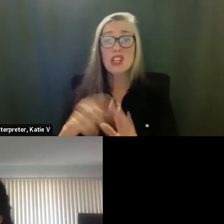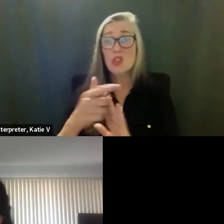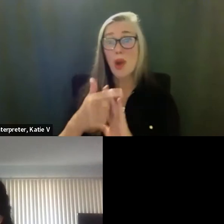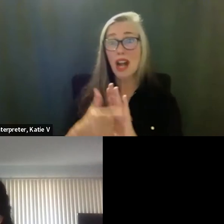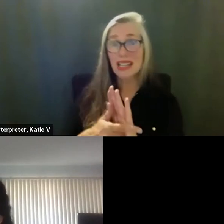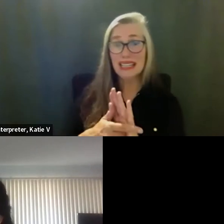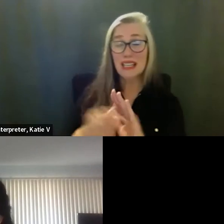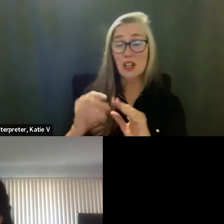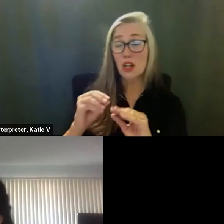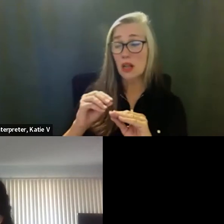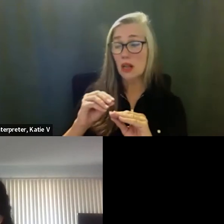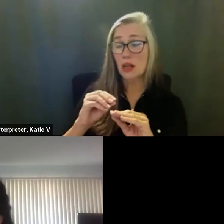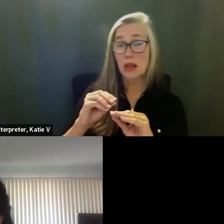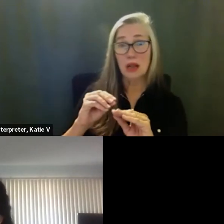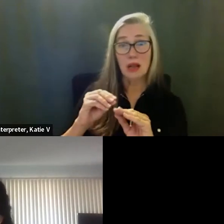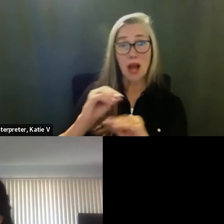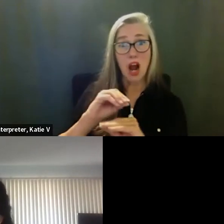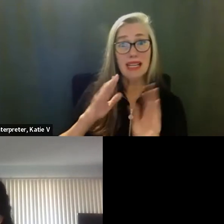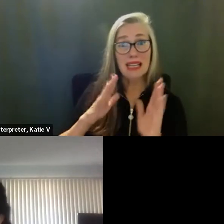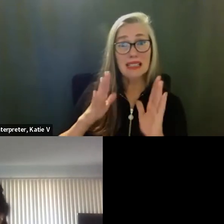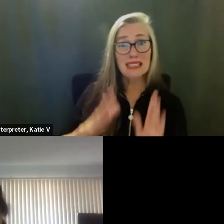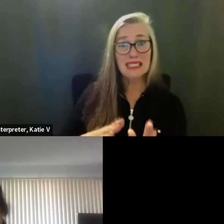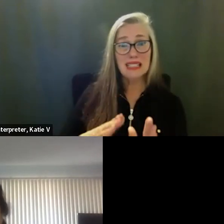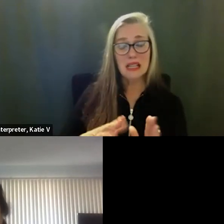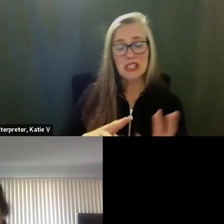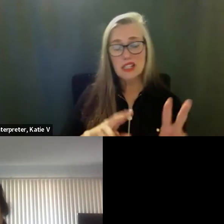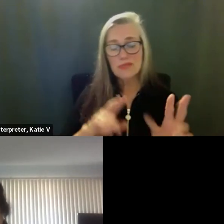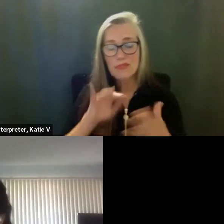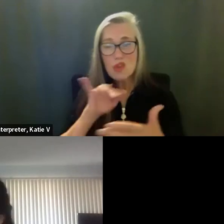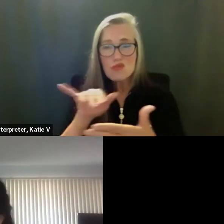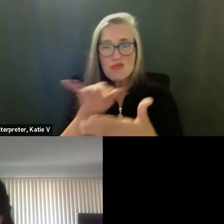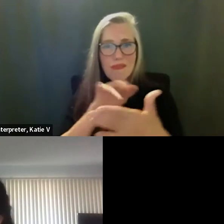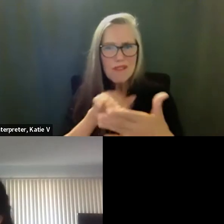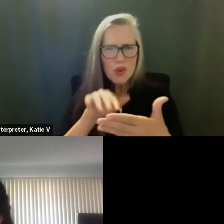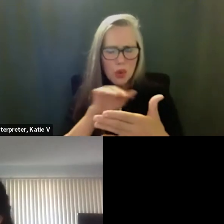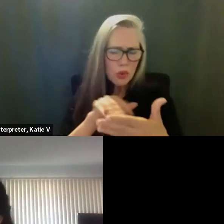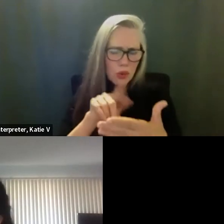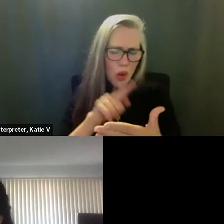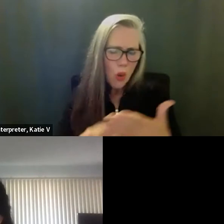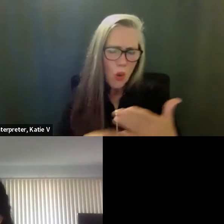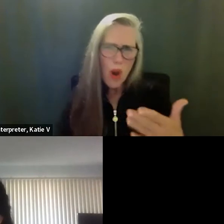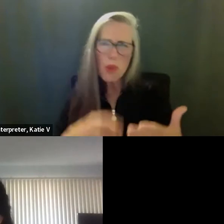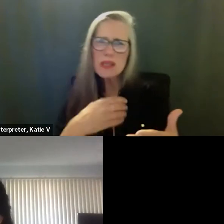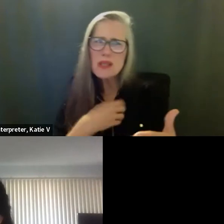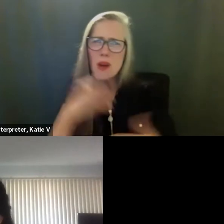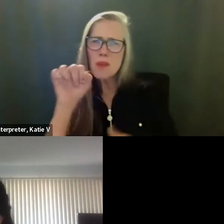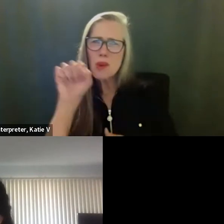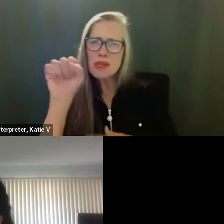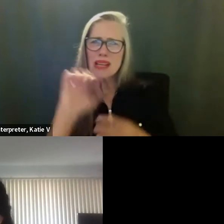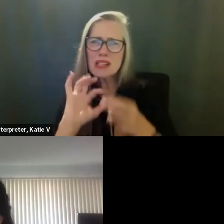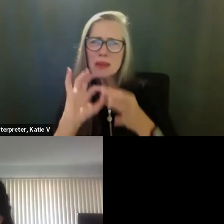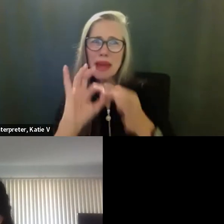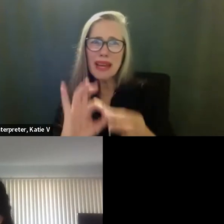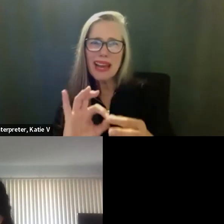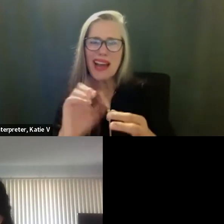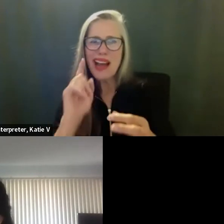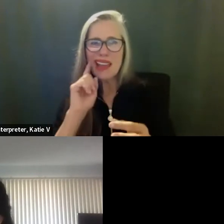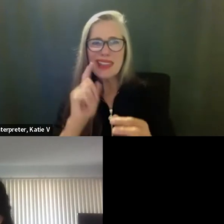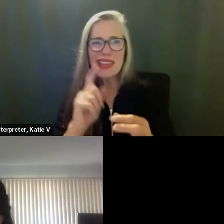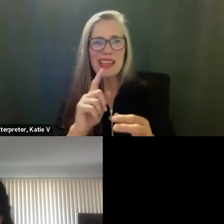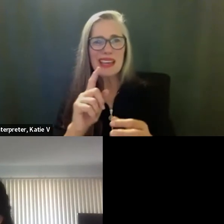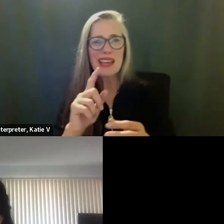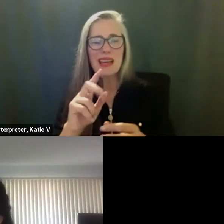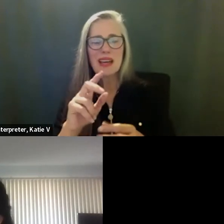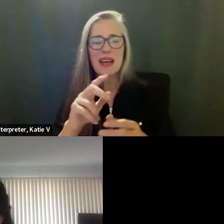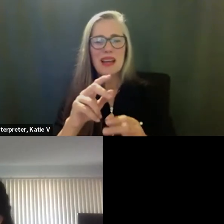reviewed all the, uh, back and forth and all the information about what the protest was about. It was mostly about, my understanding, a